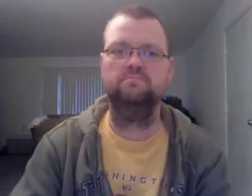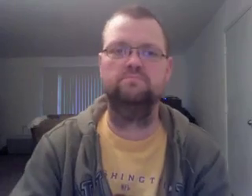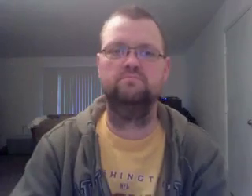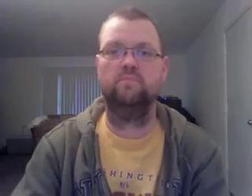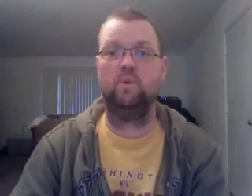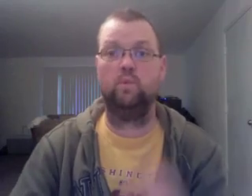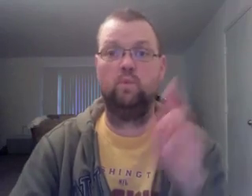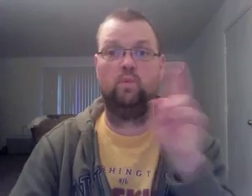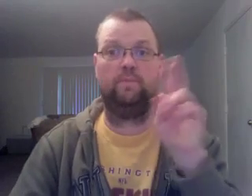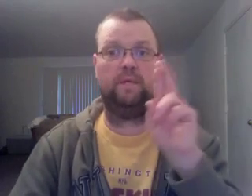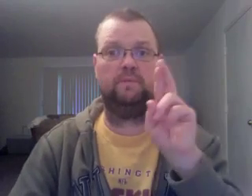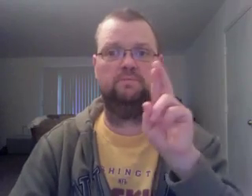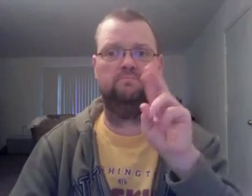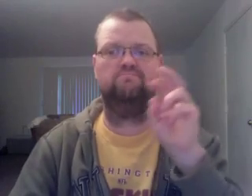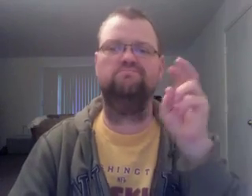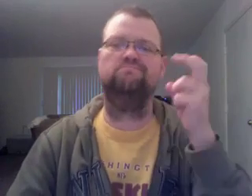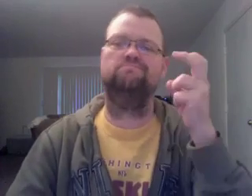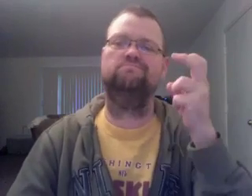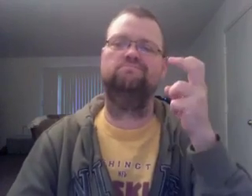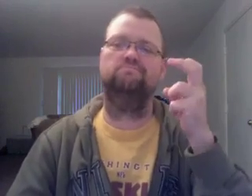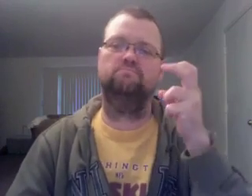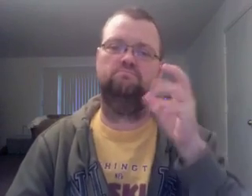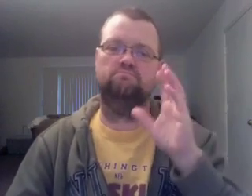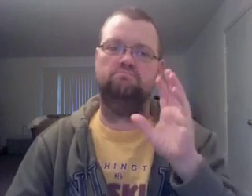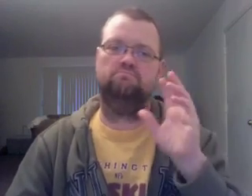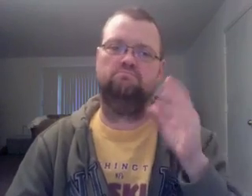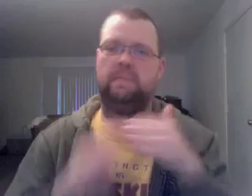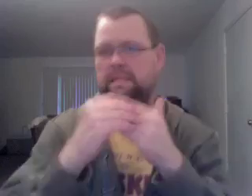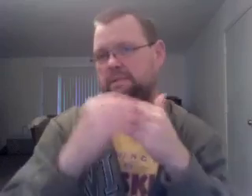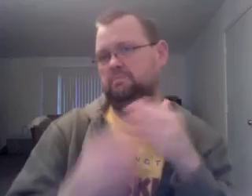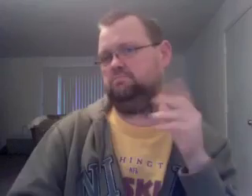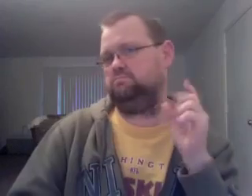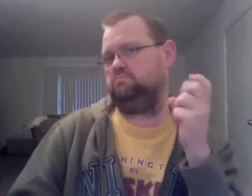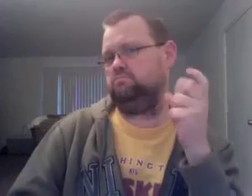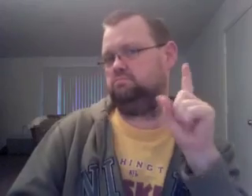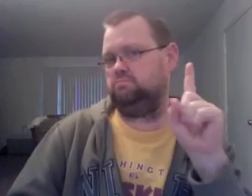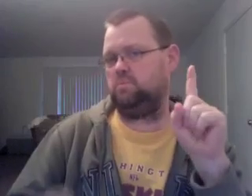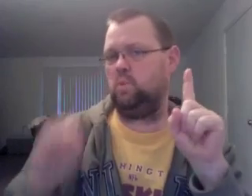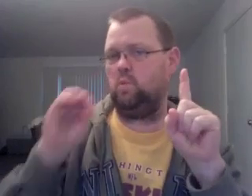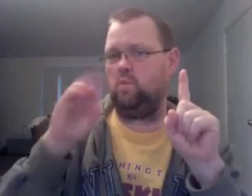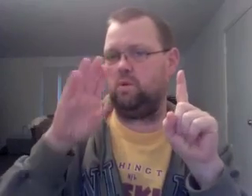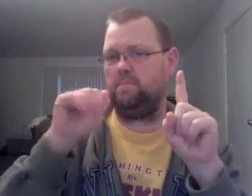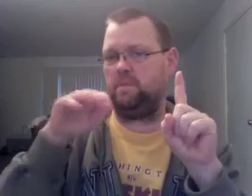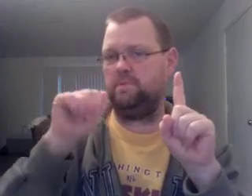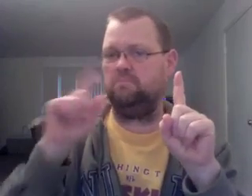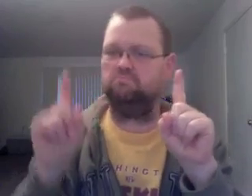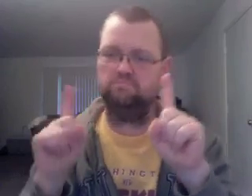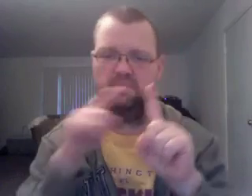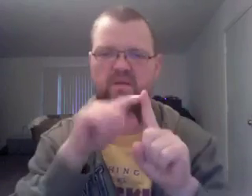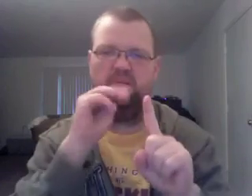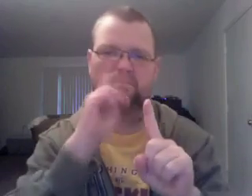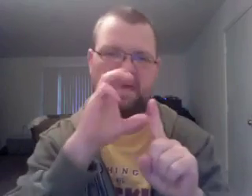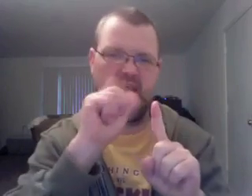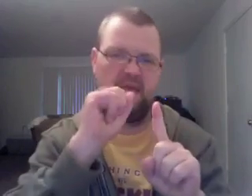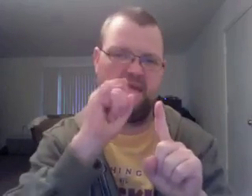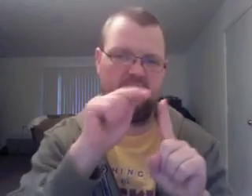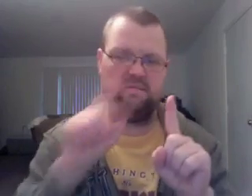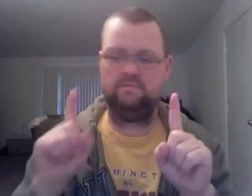seven. They've been searching most of the weekend for that handy medium between loose and tight. But right now, Casey says, the car's not